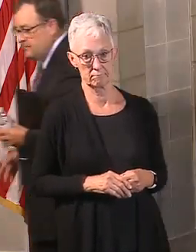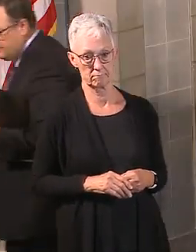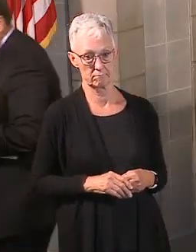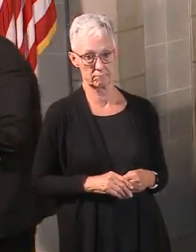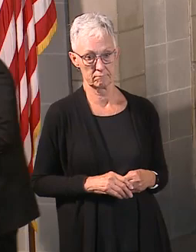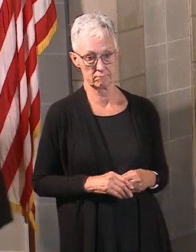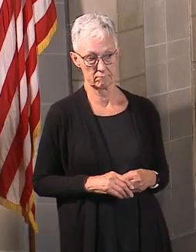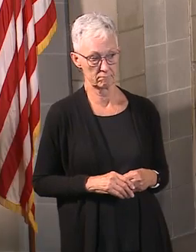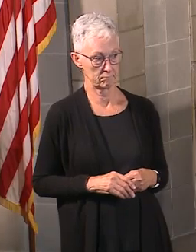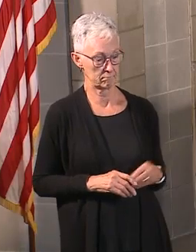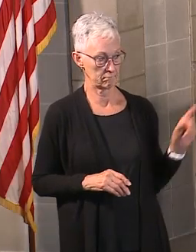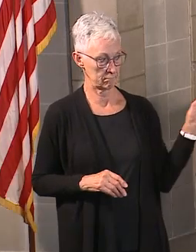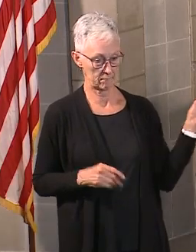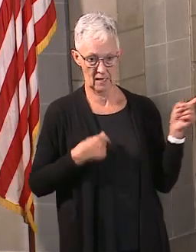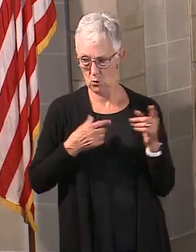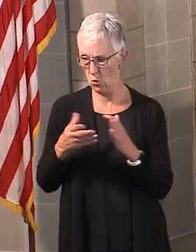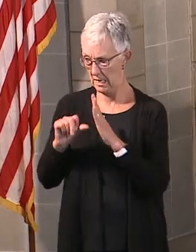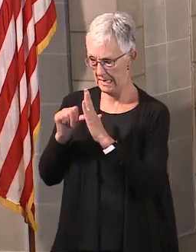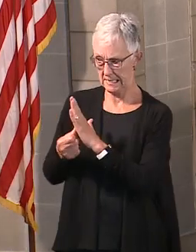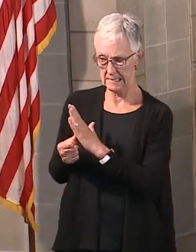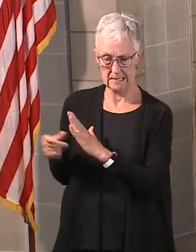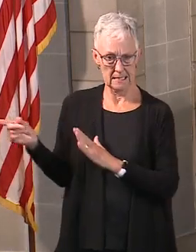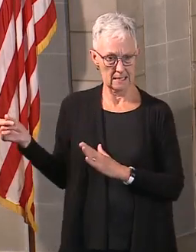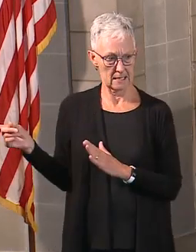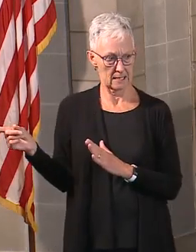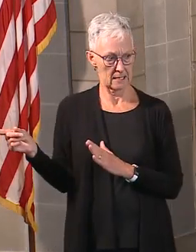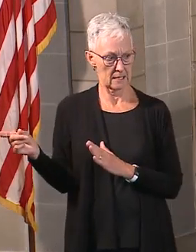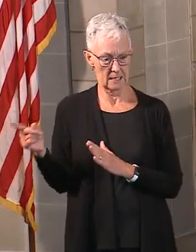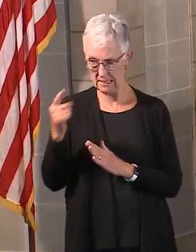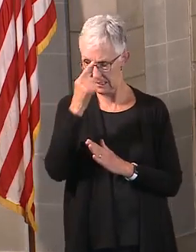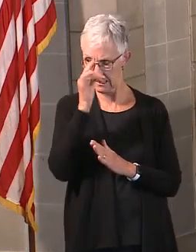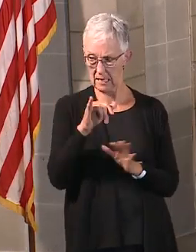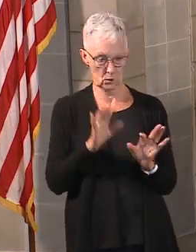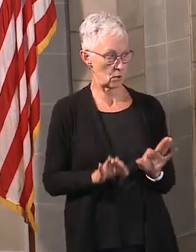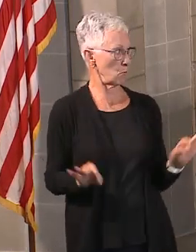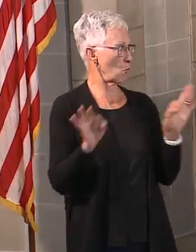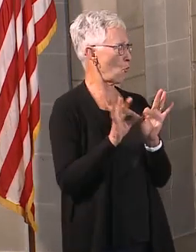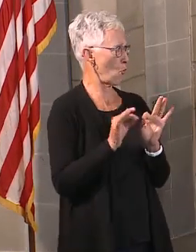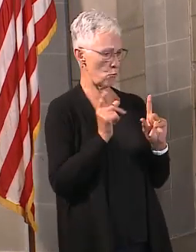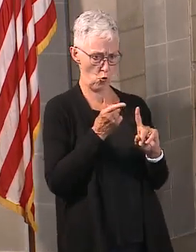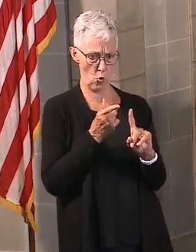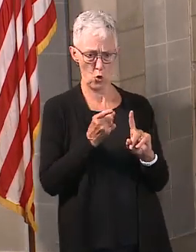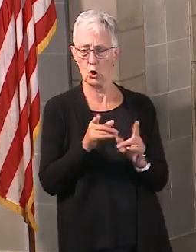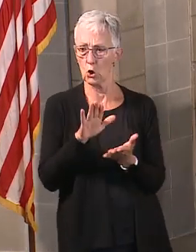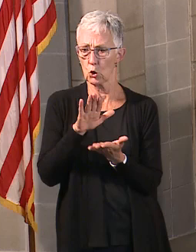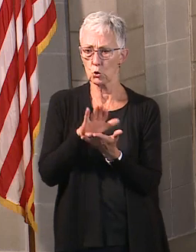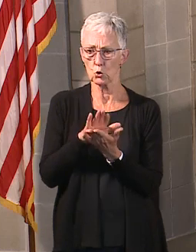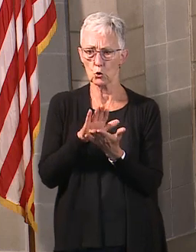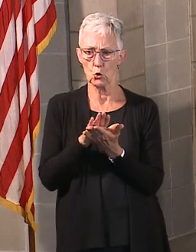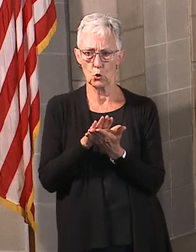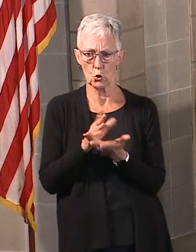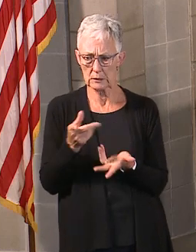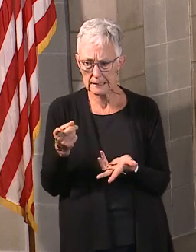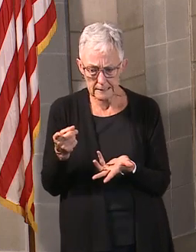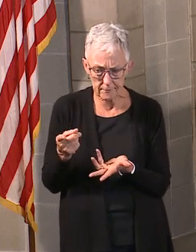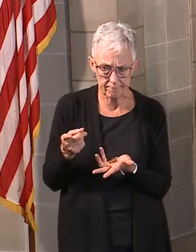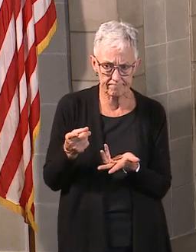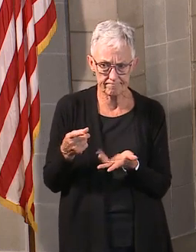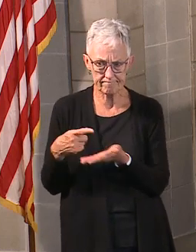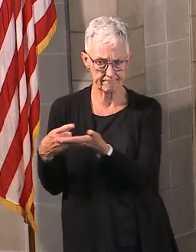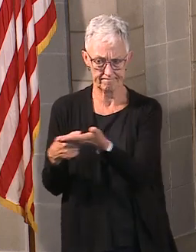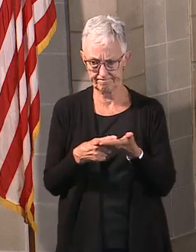Yeah, thanks. I just want to emphasize again what the commissioner said there because I think that's a really important point. So as schools are looking at how they manage this,